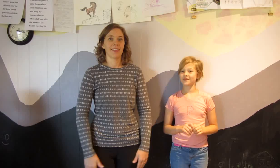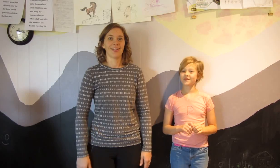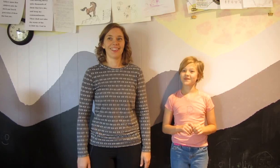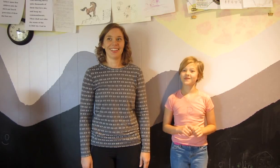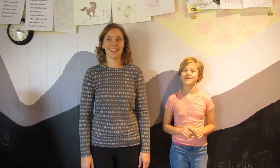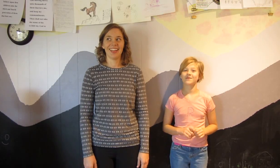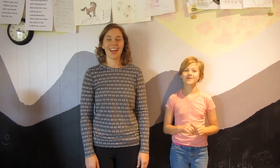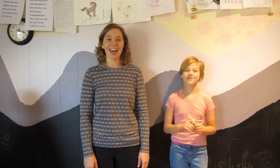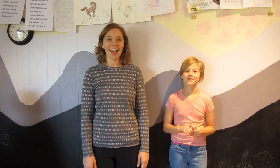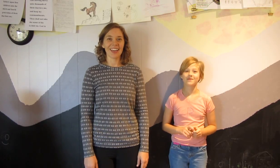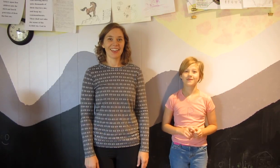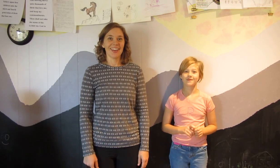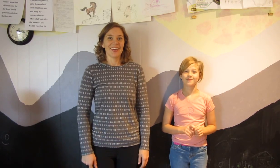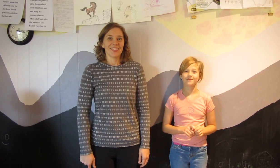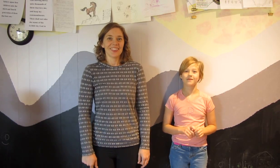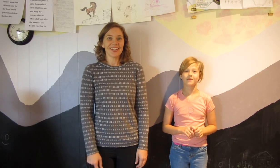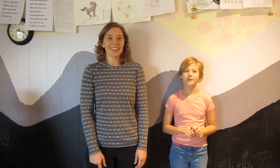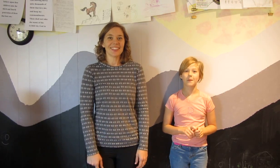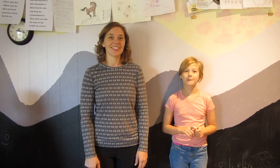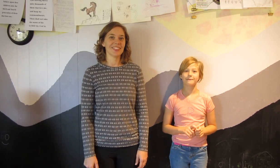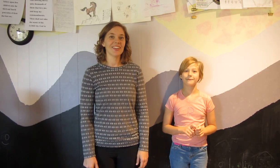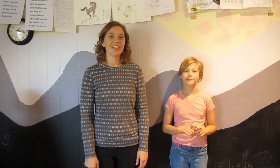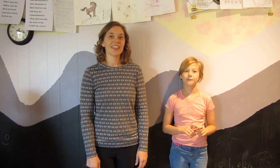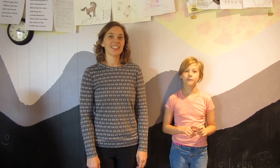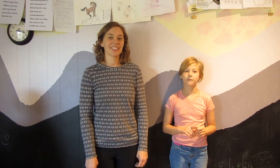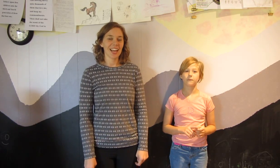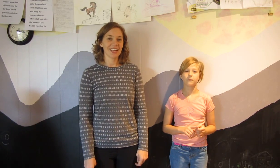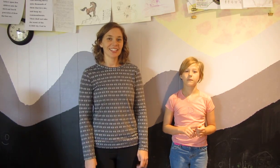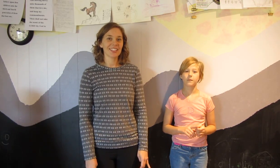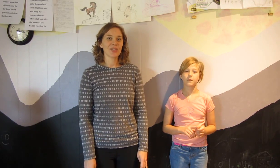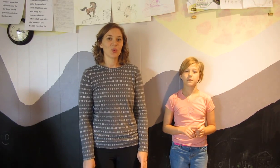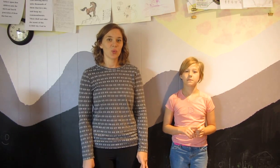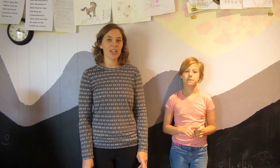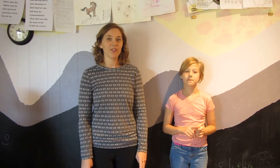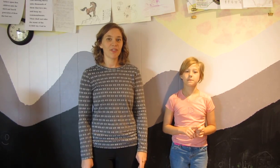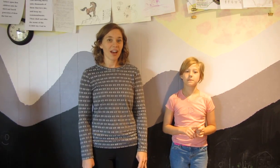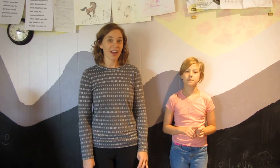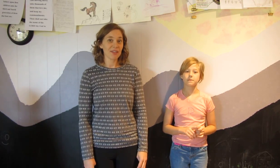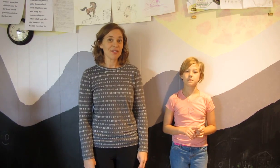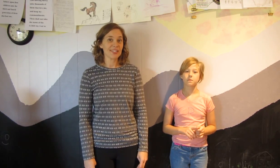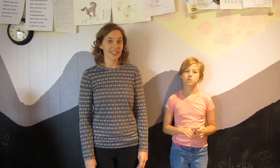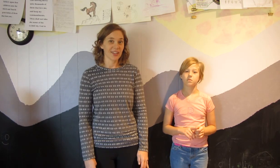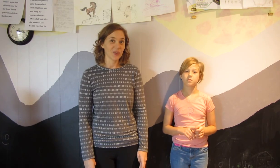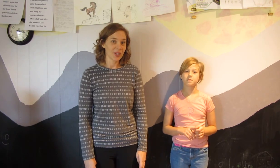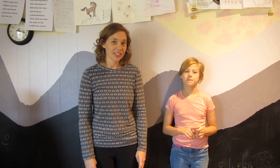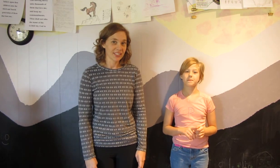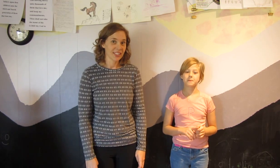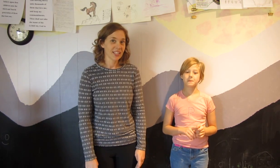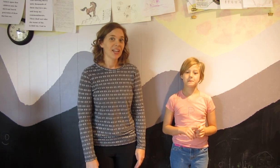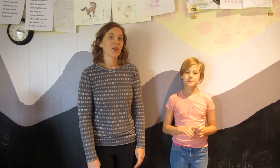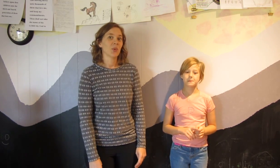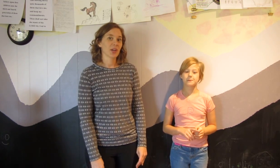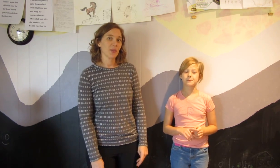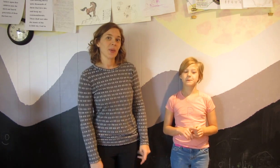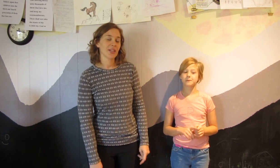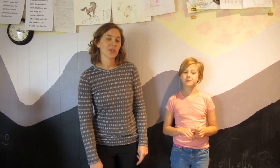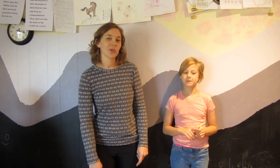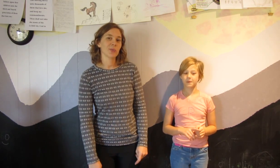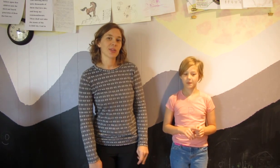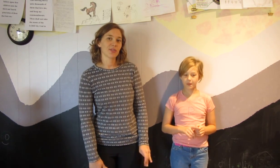Oh hi we're gonna do science week five cycle one what are the major groups of